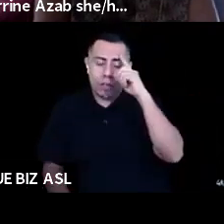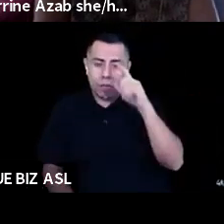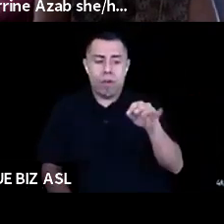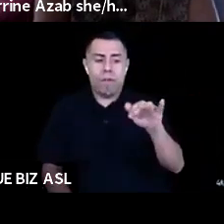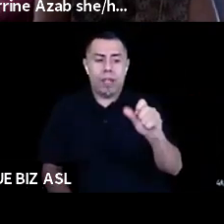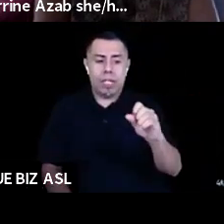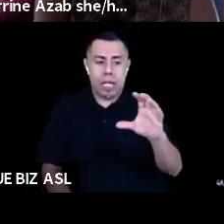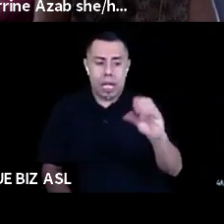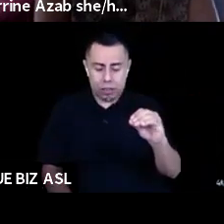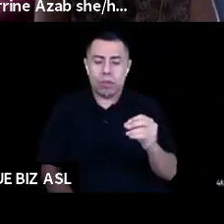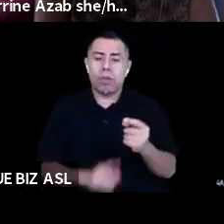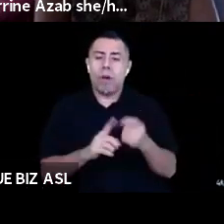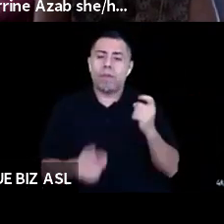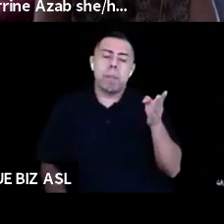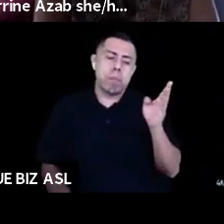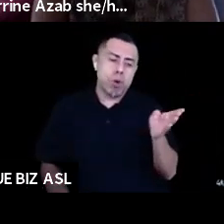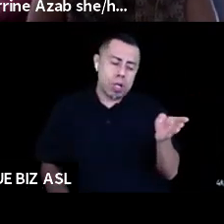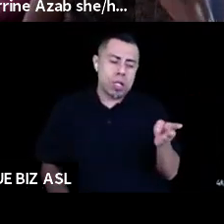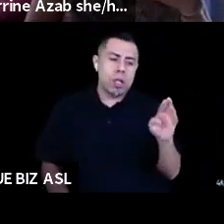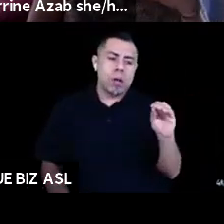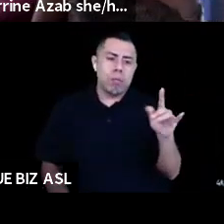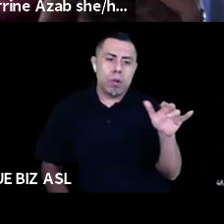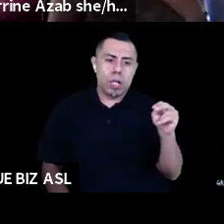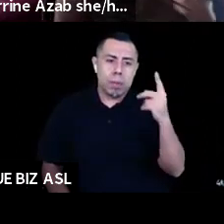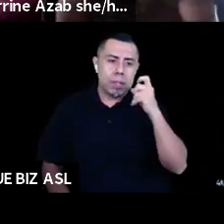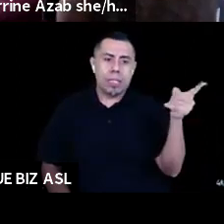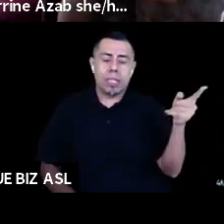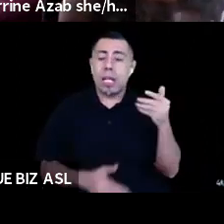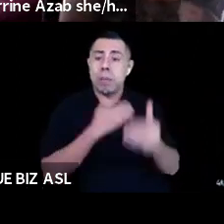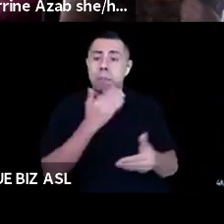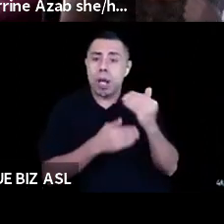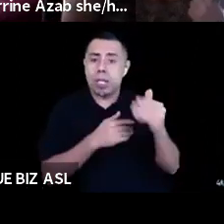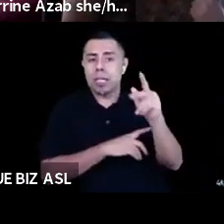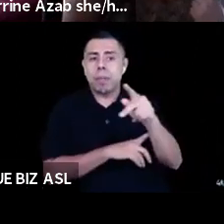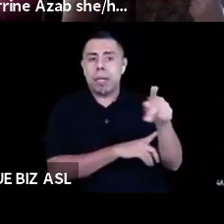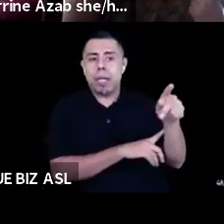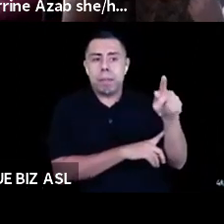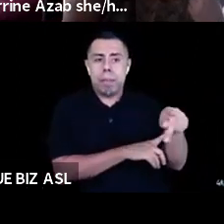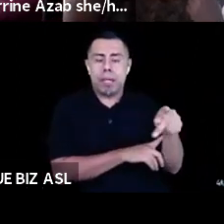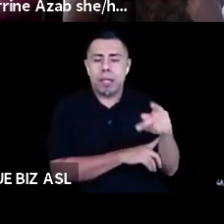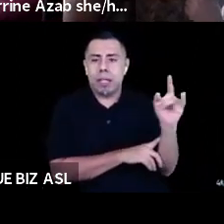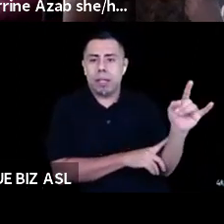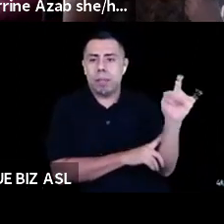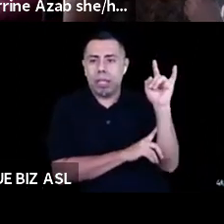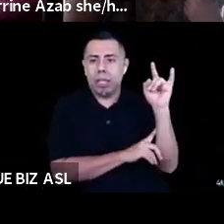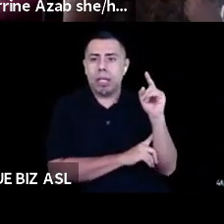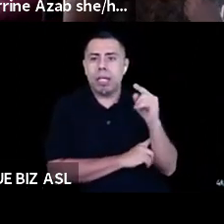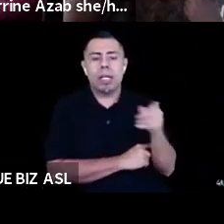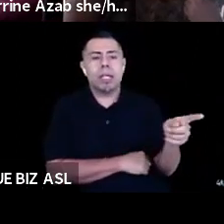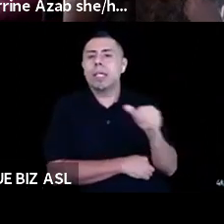Princeton because they process PPP immediately. They didn't do the things that had happened to me when I was